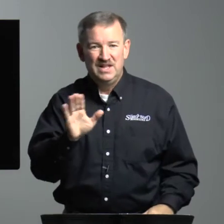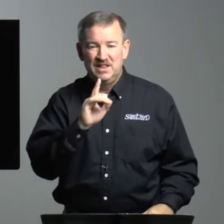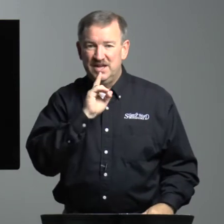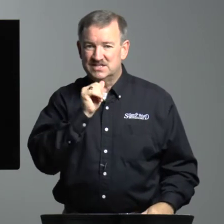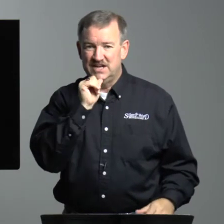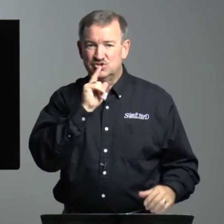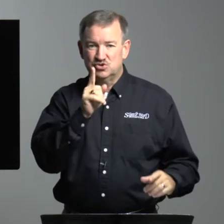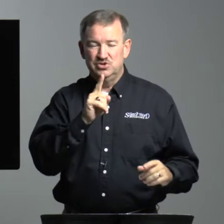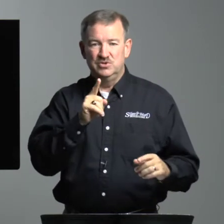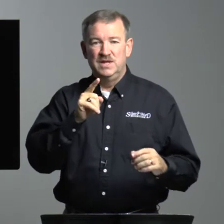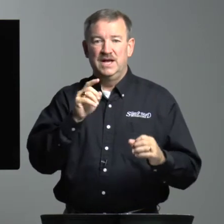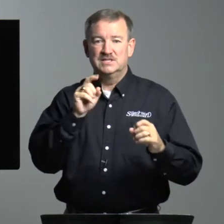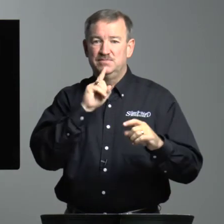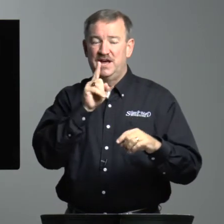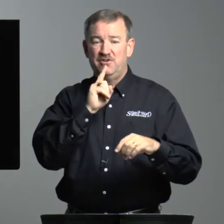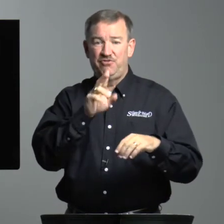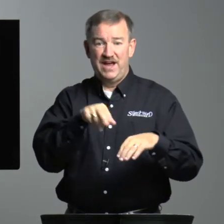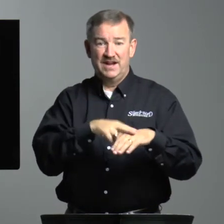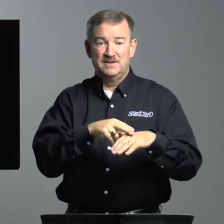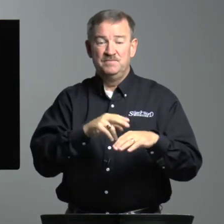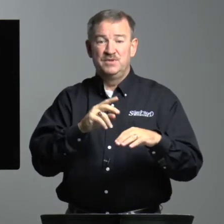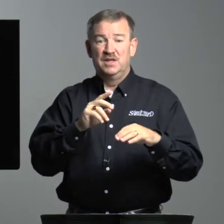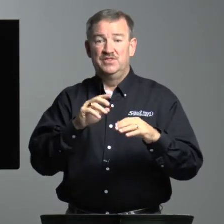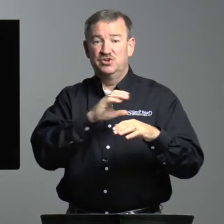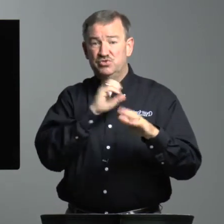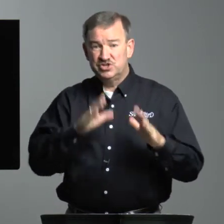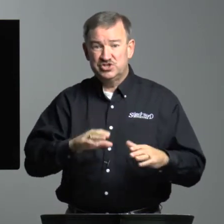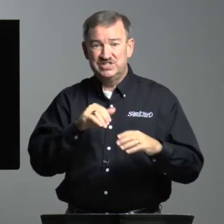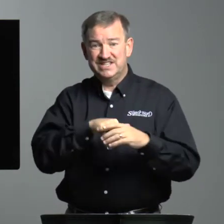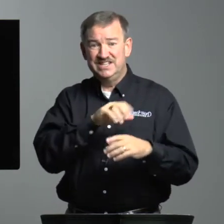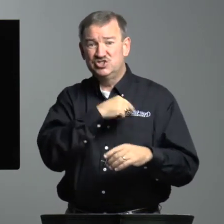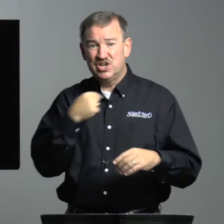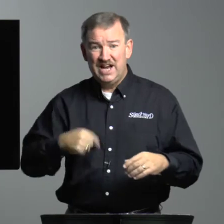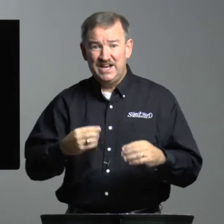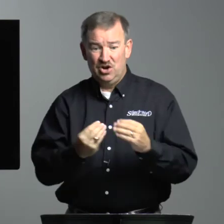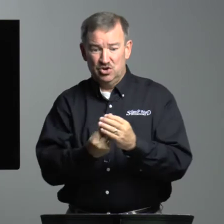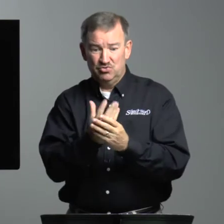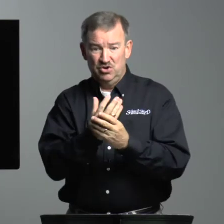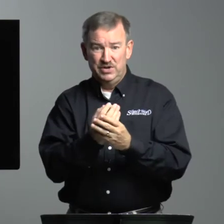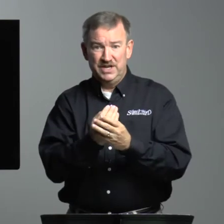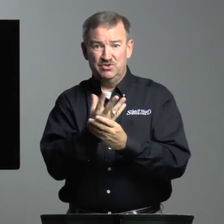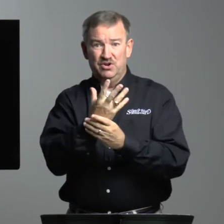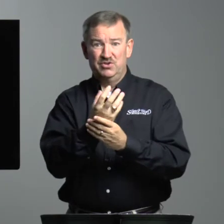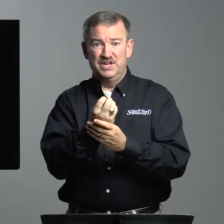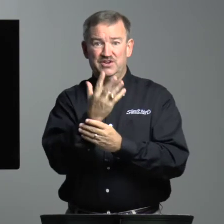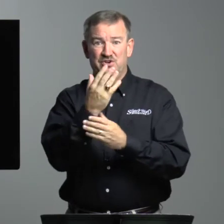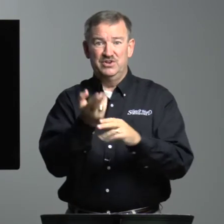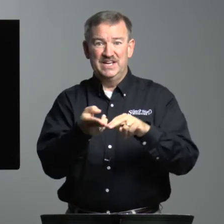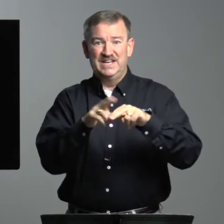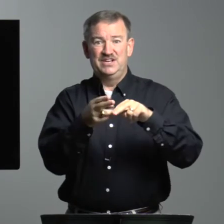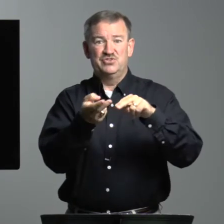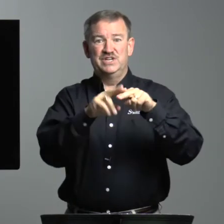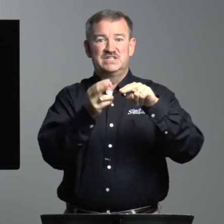that's not true. As a matter of fact, the Christians in China are growing and growing and growing and increasing